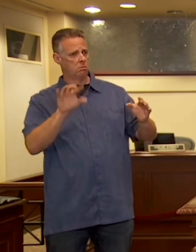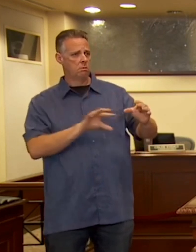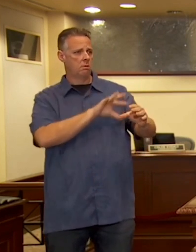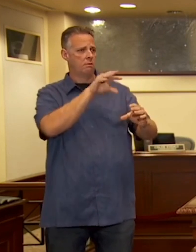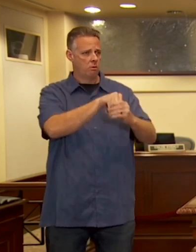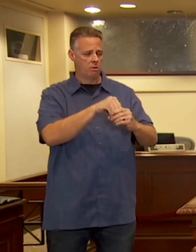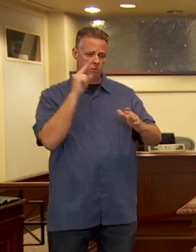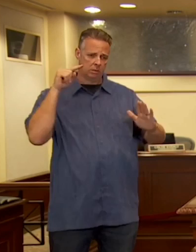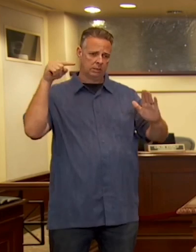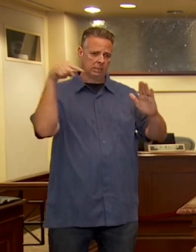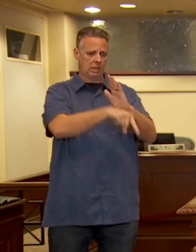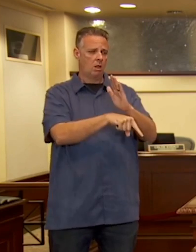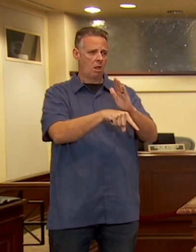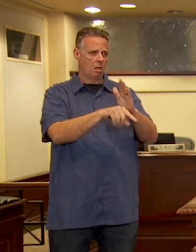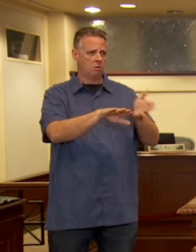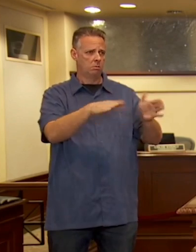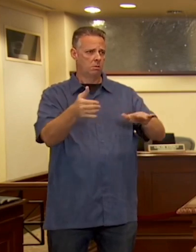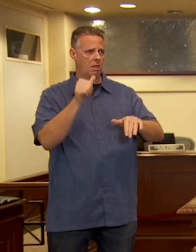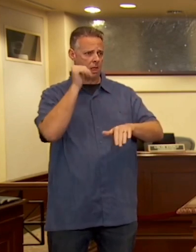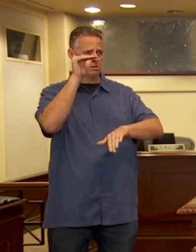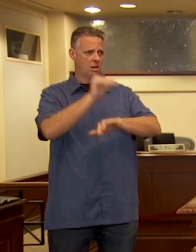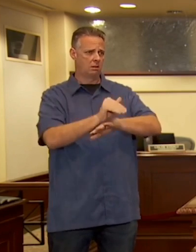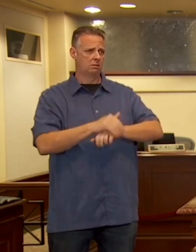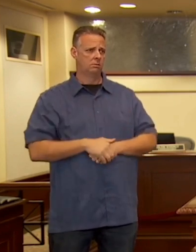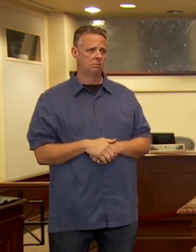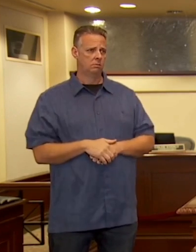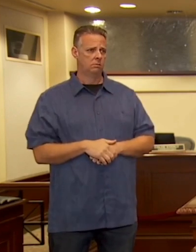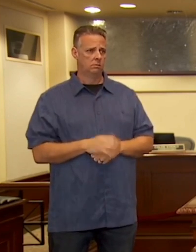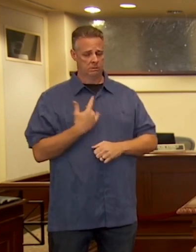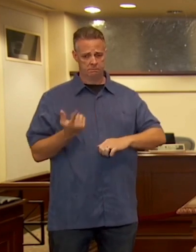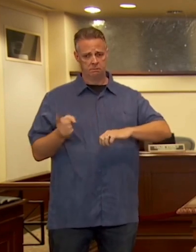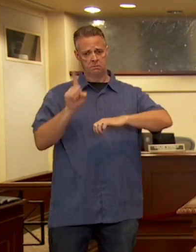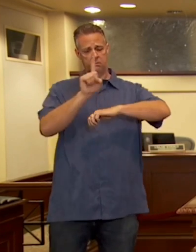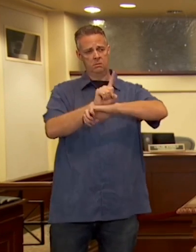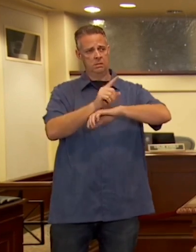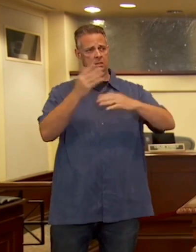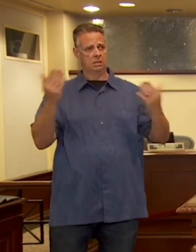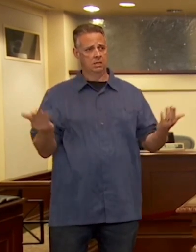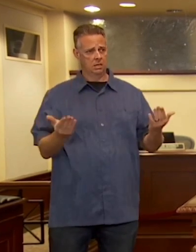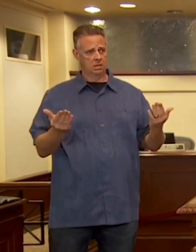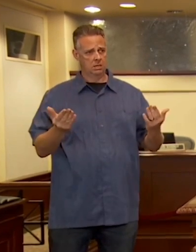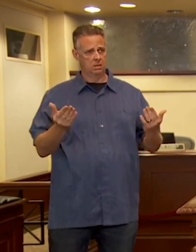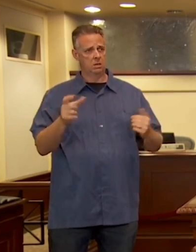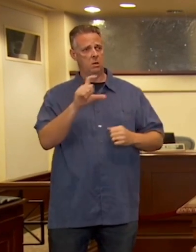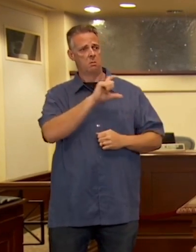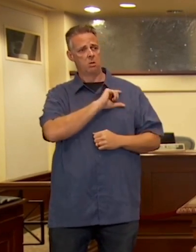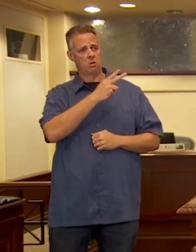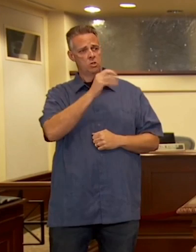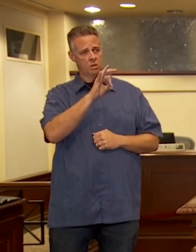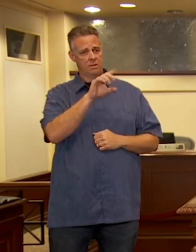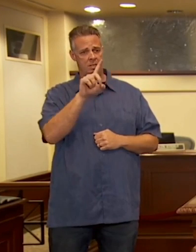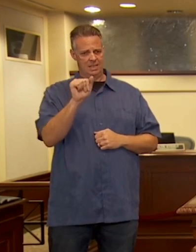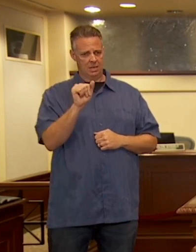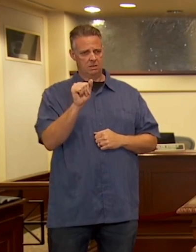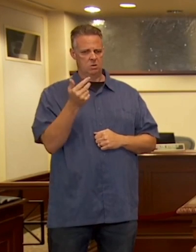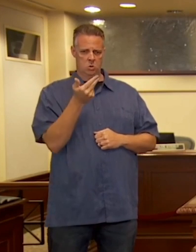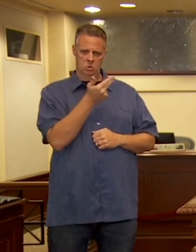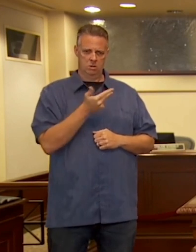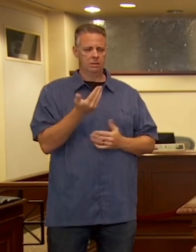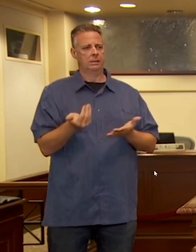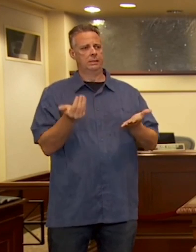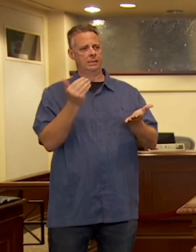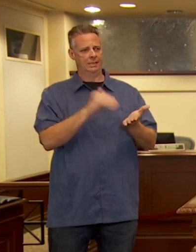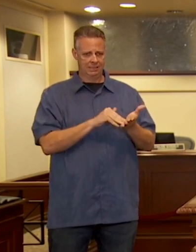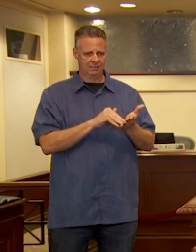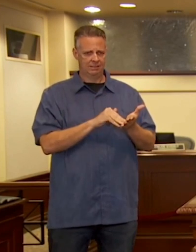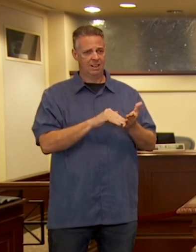it's not that. Biden is the one that actually put out the marching orders yesterday and started blaming Trump. So what happens? The media follows suit